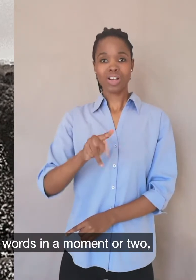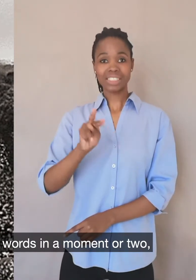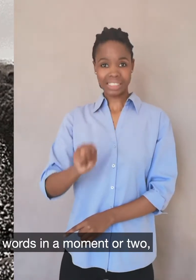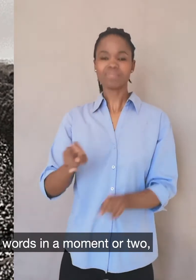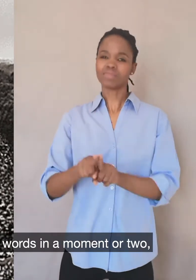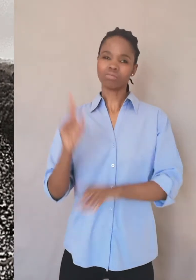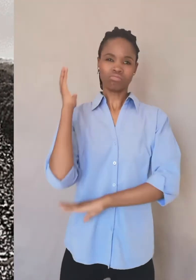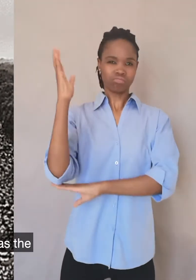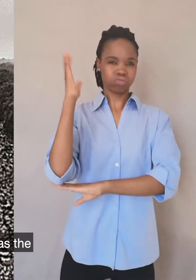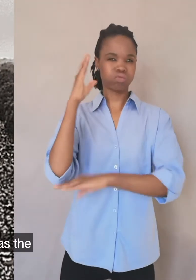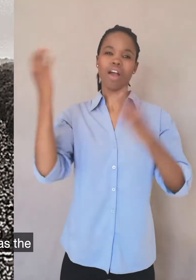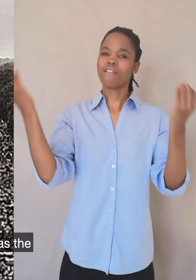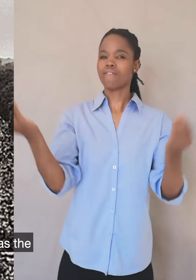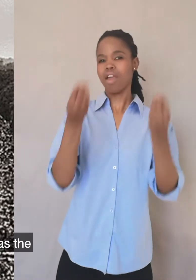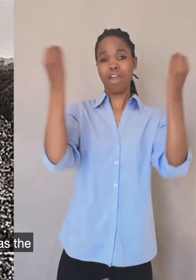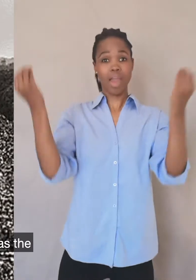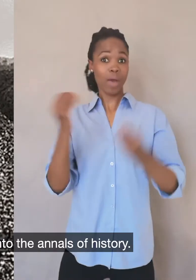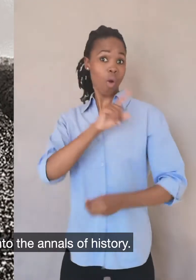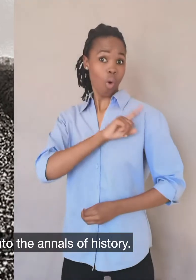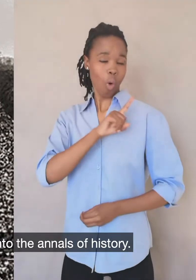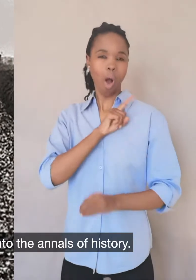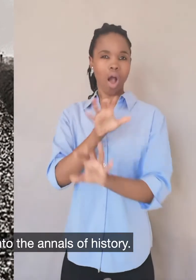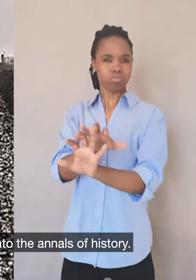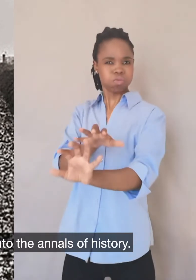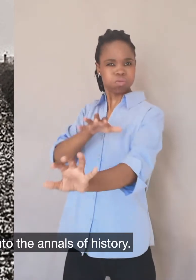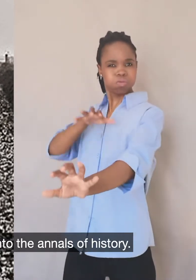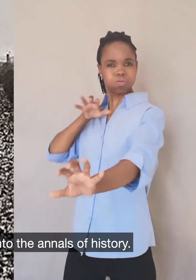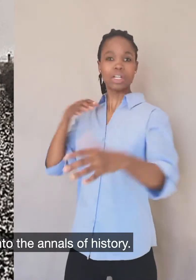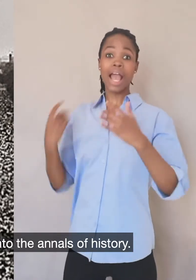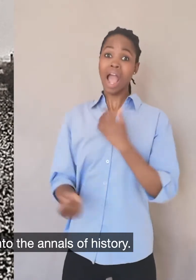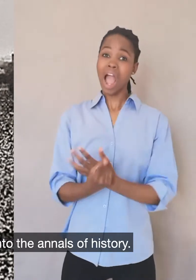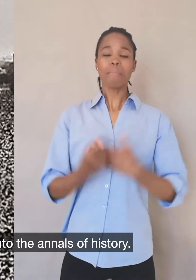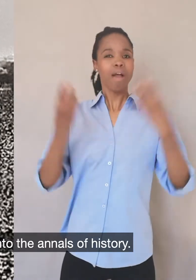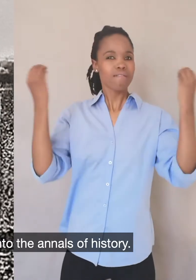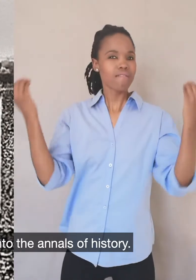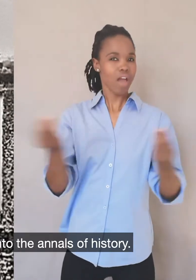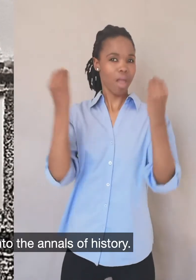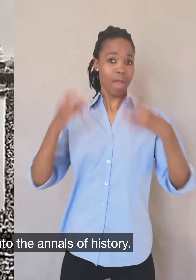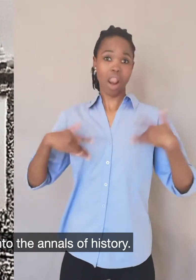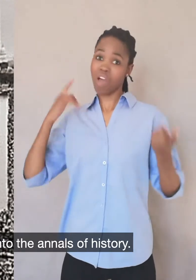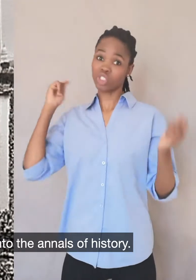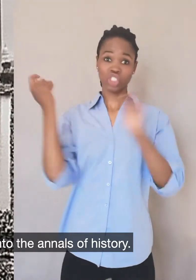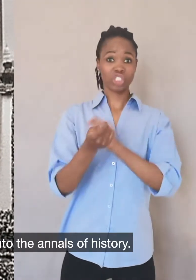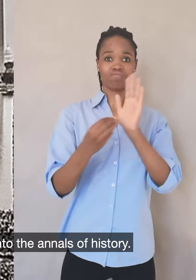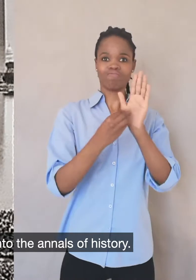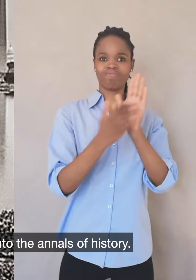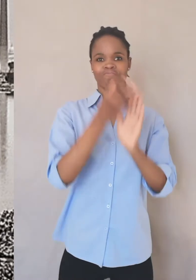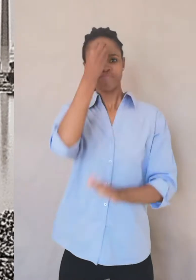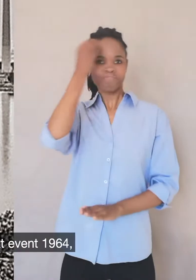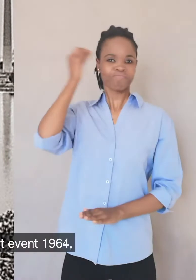in a moment or two. But that, of course, was the event, I suppose, that galvanized him into the annals of history. And it